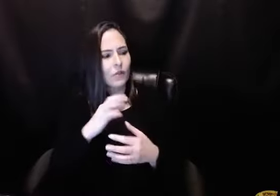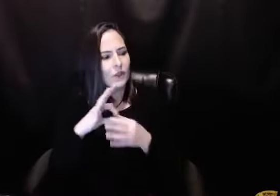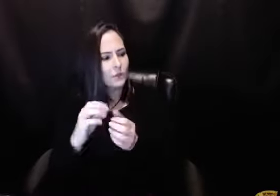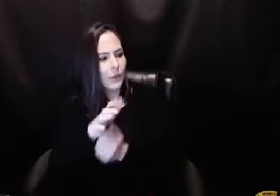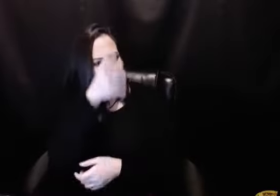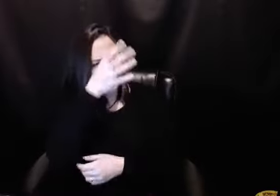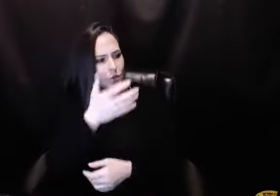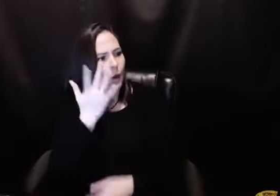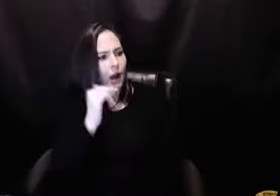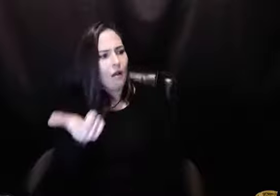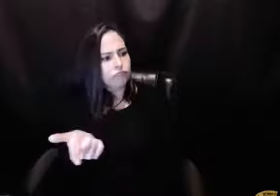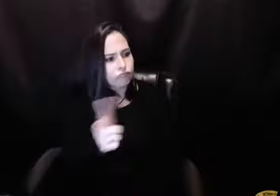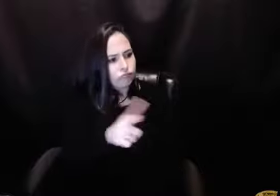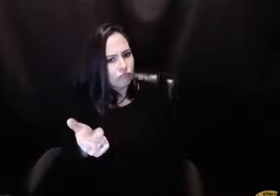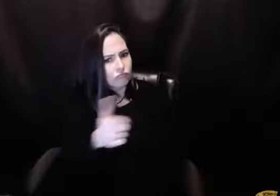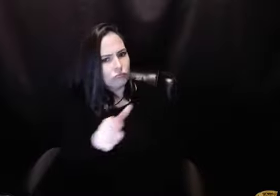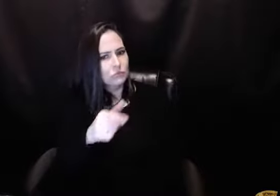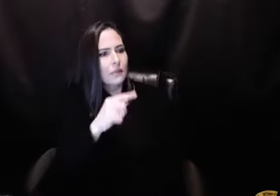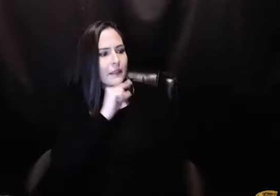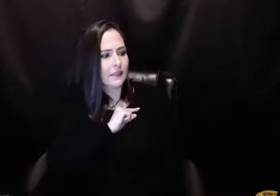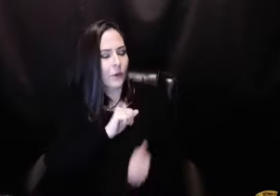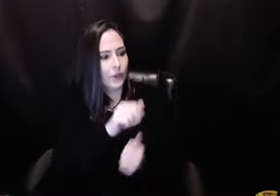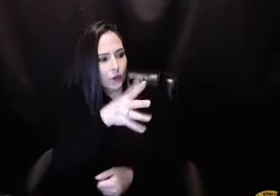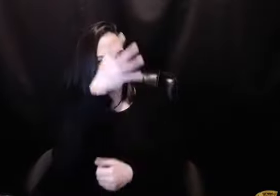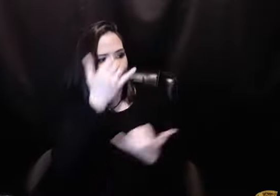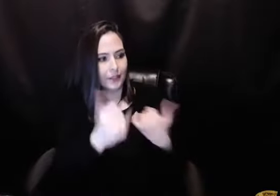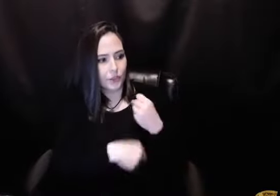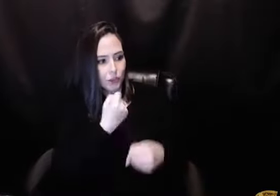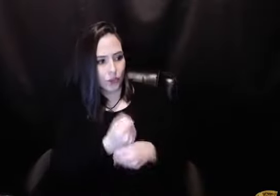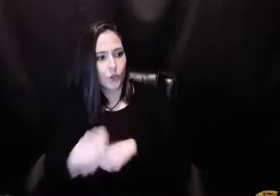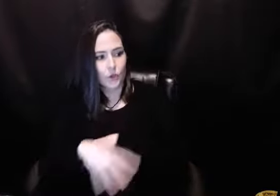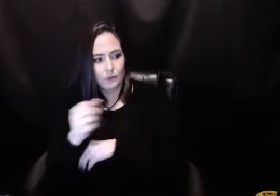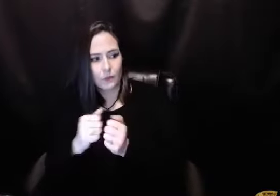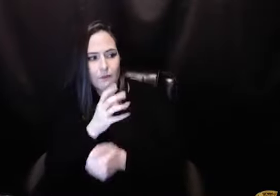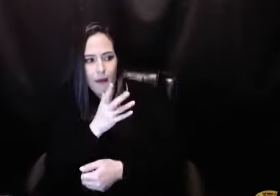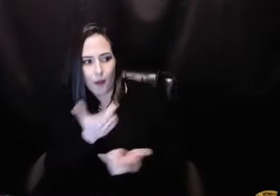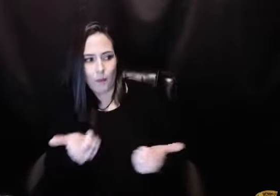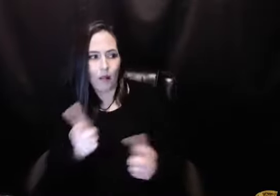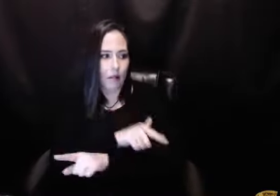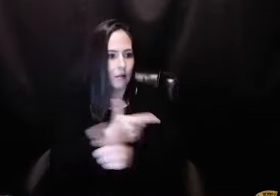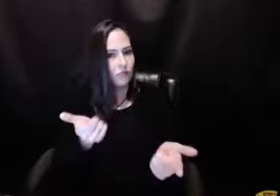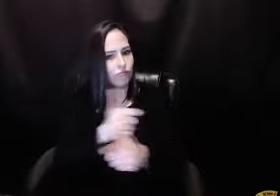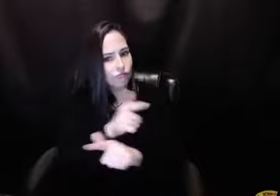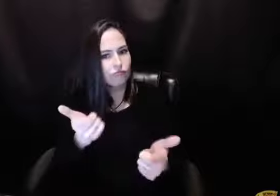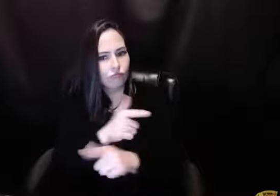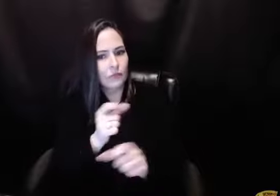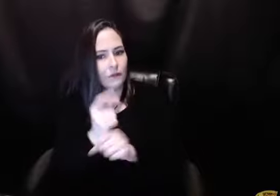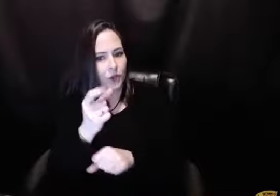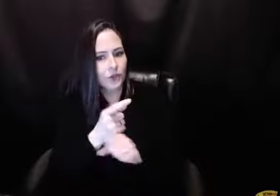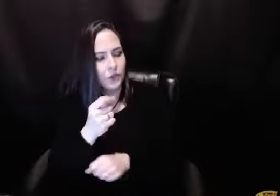you need to have a relationship with both. I said, what's wrong with alternating? You do Thanksgiving with your dad this year